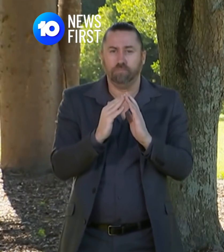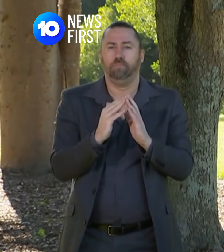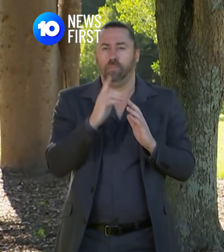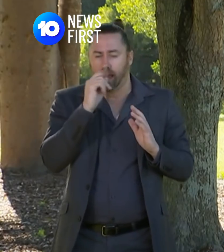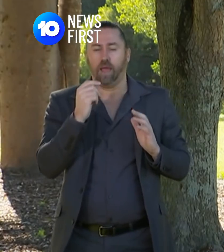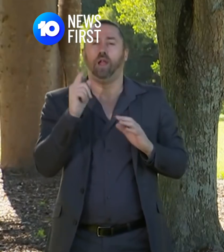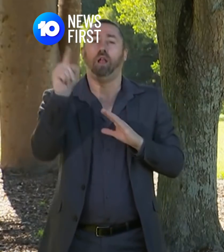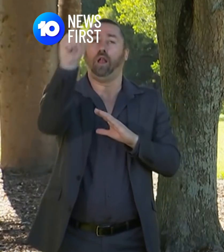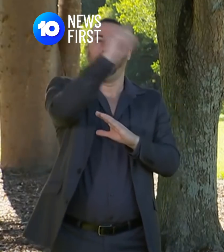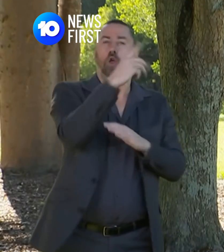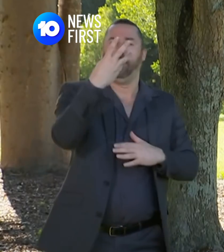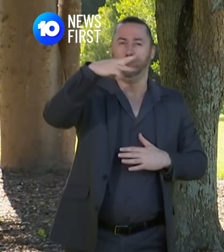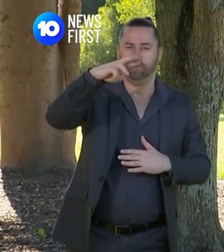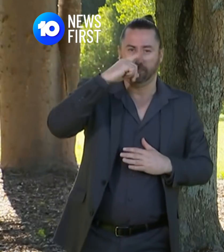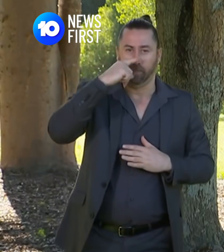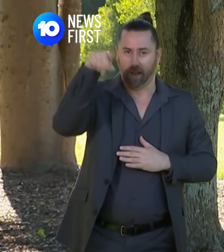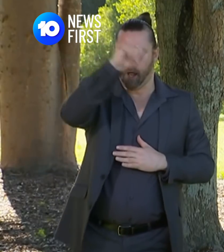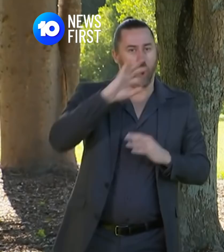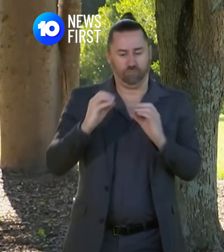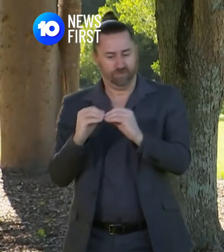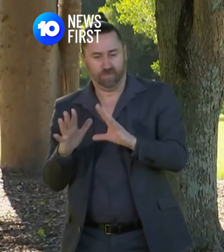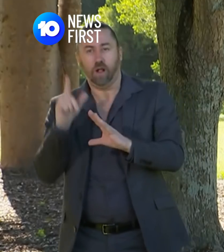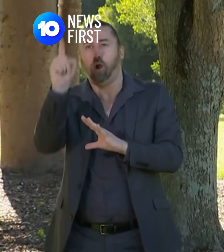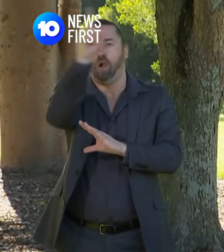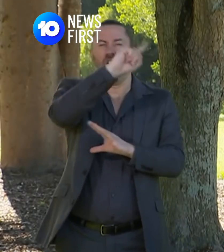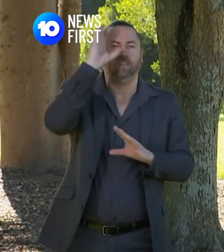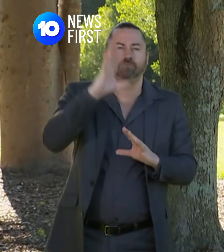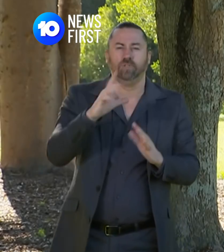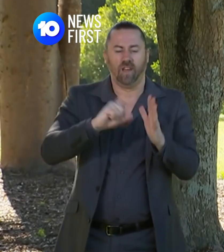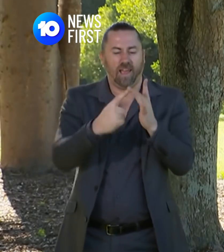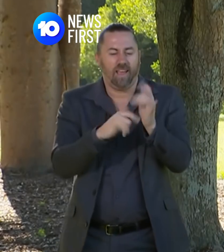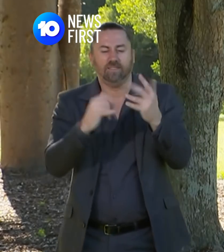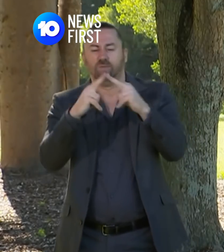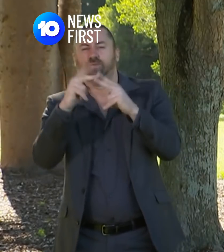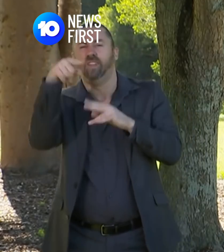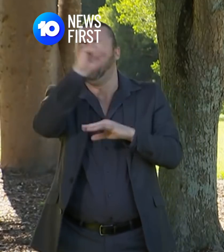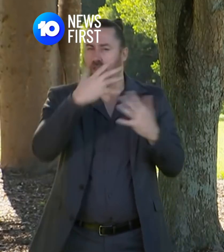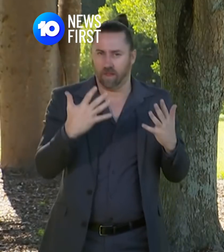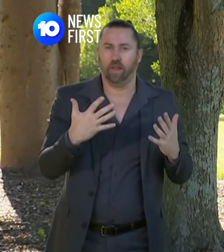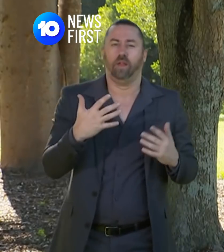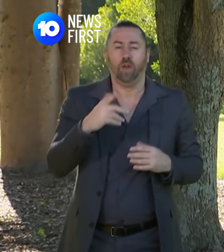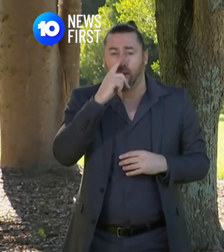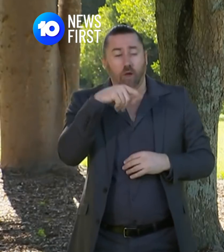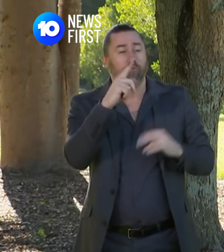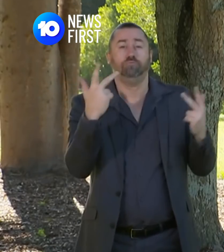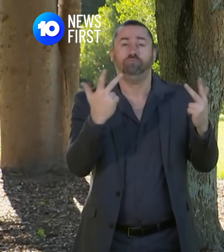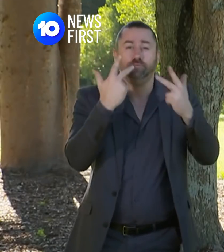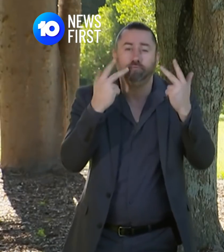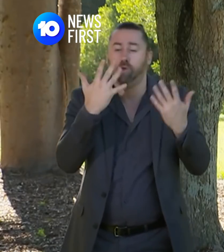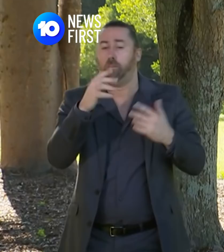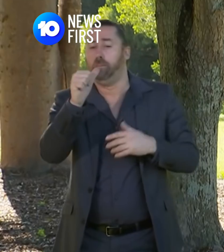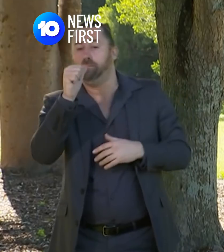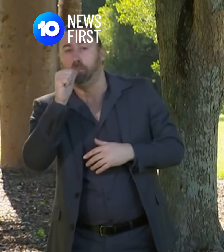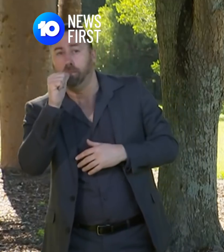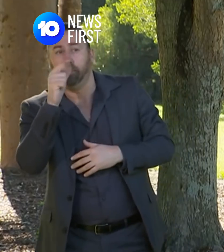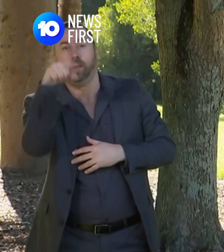30 people in total and also anyone who's going out to dine or to go to pubs